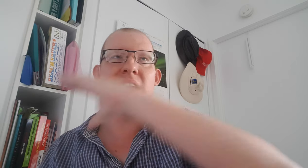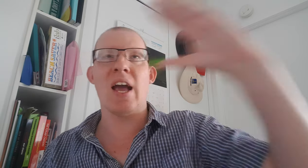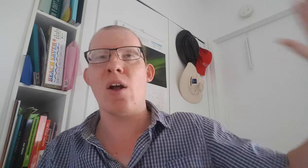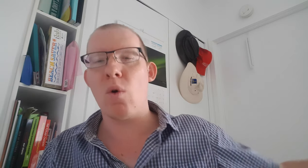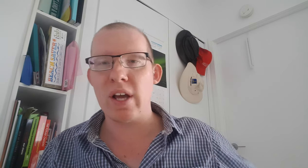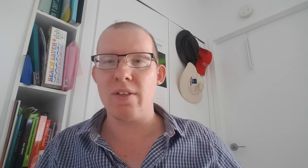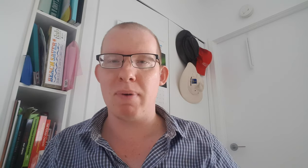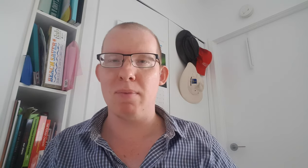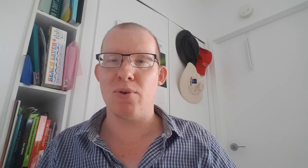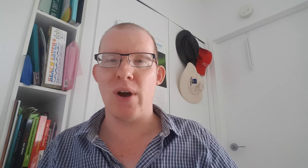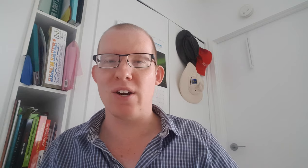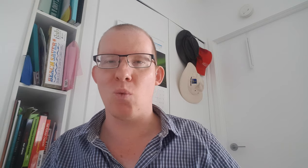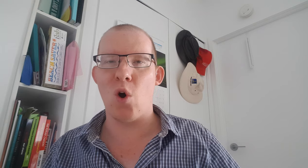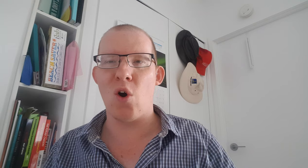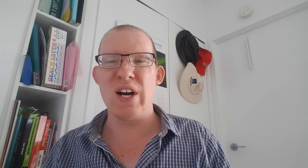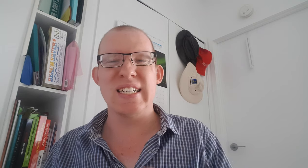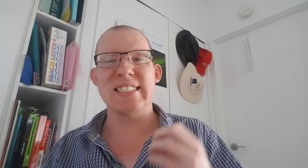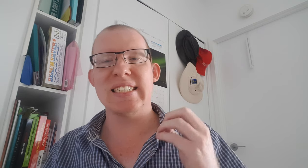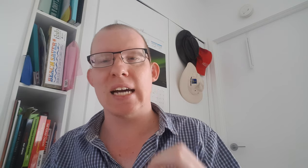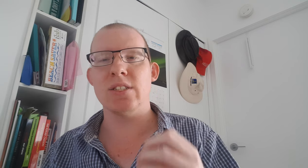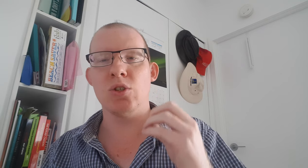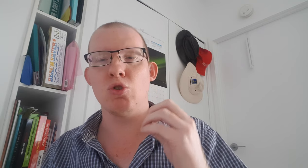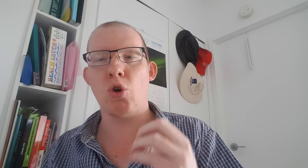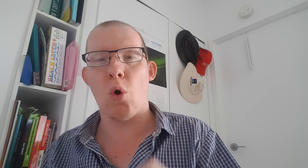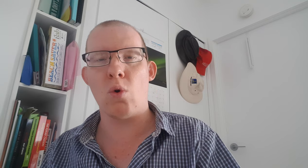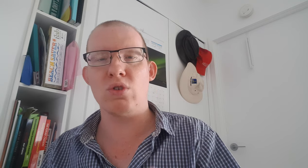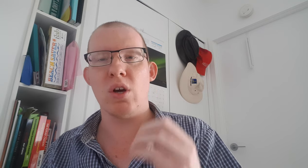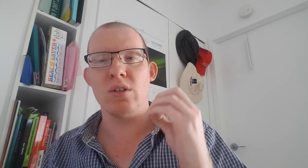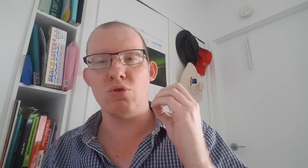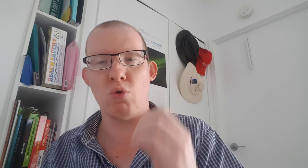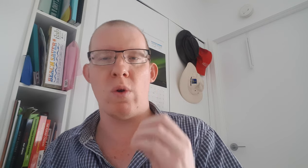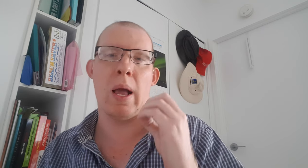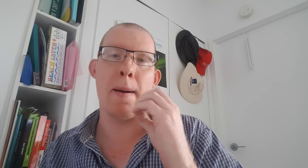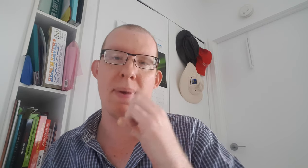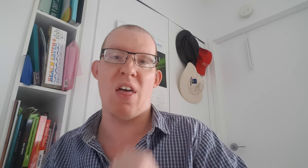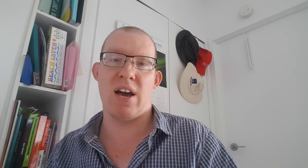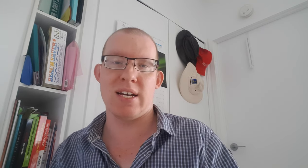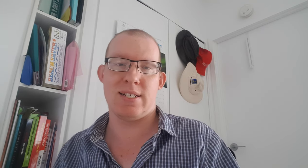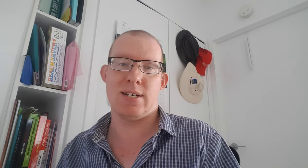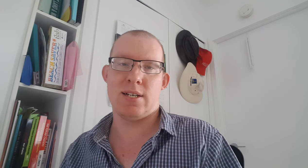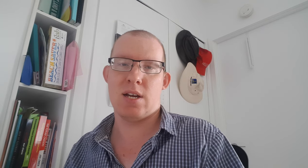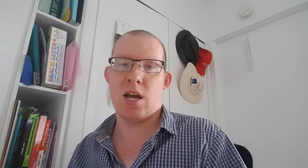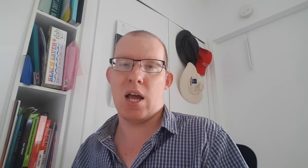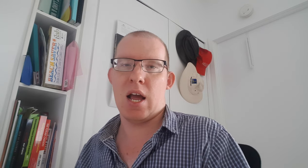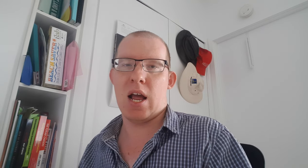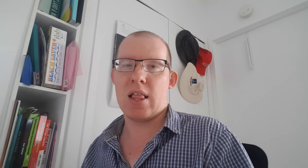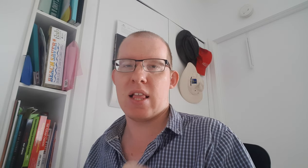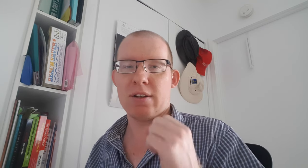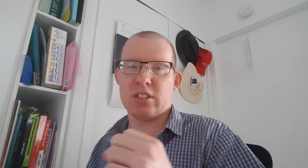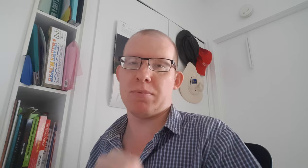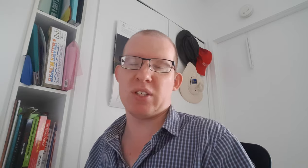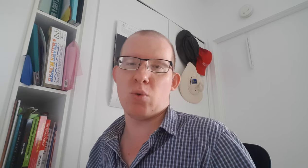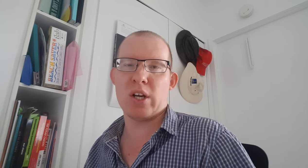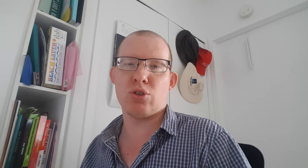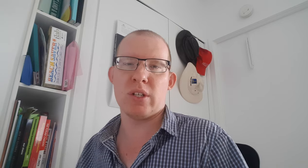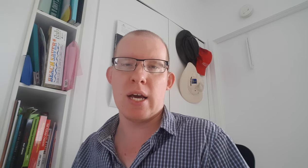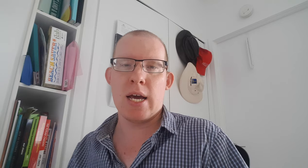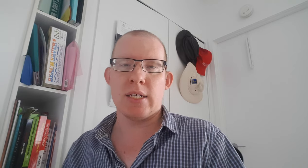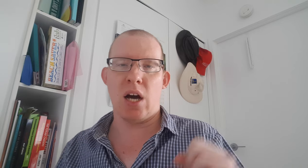all the other people around the world doesn't talk to you about that. That's just the big question. So